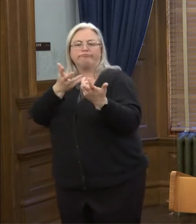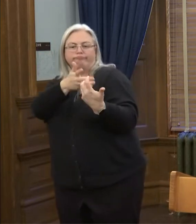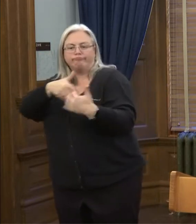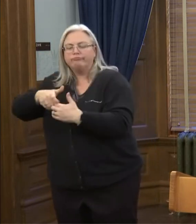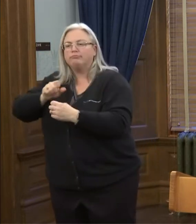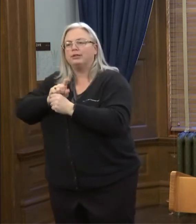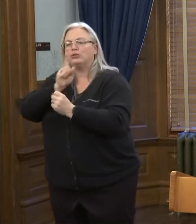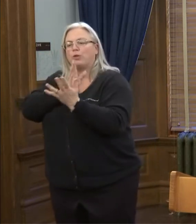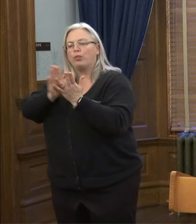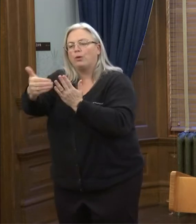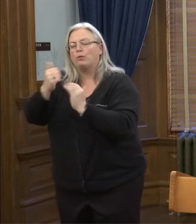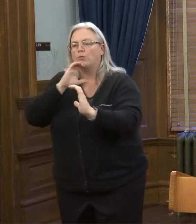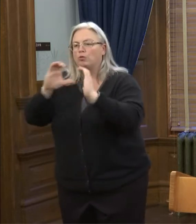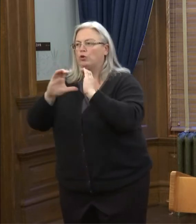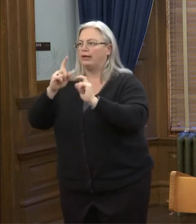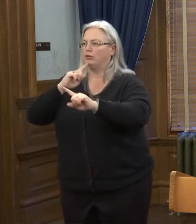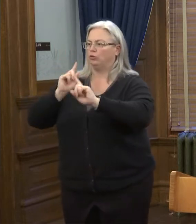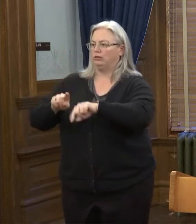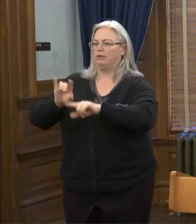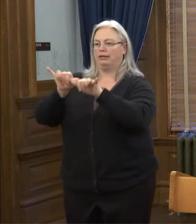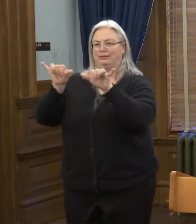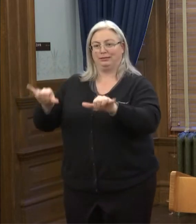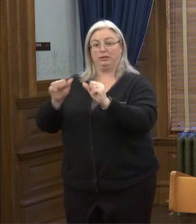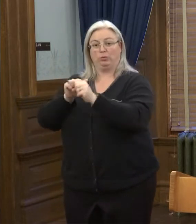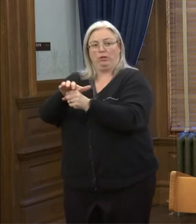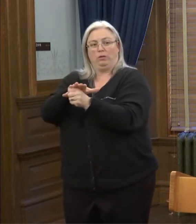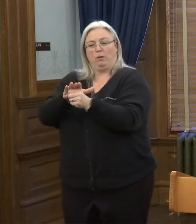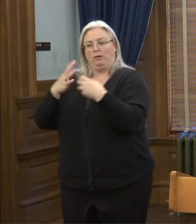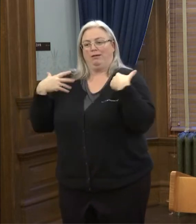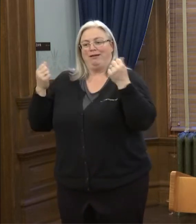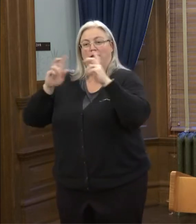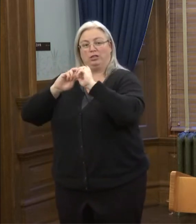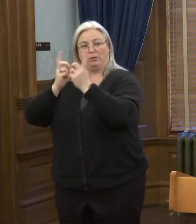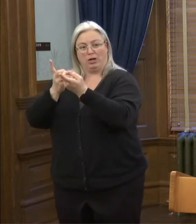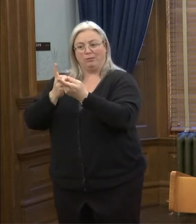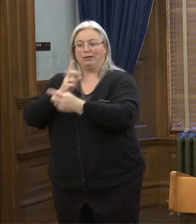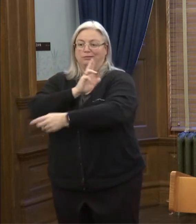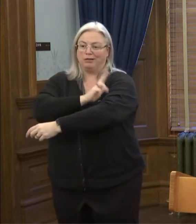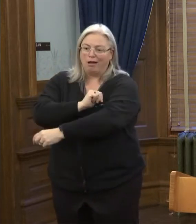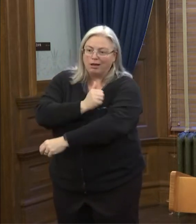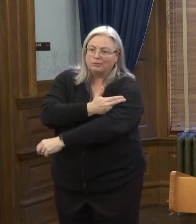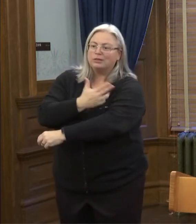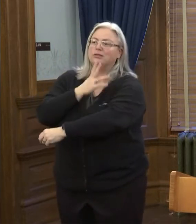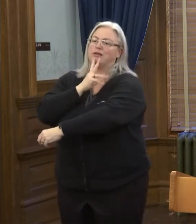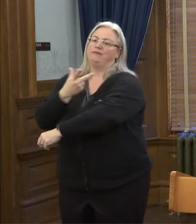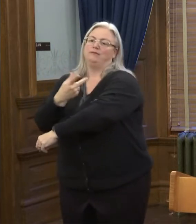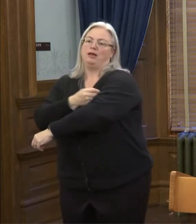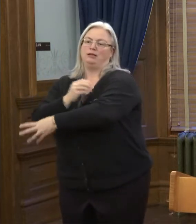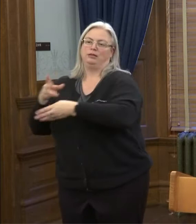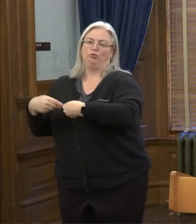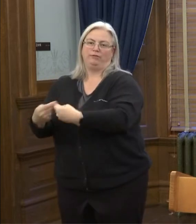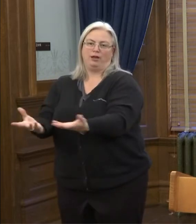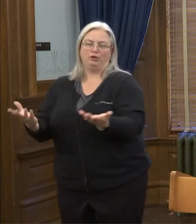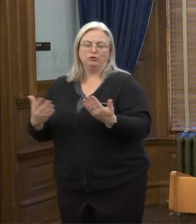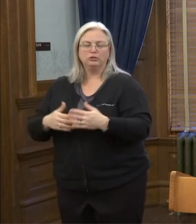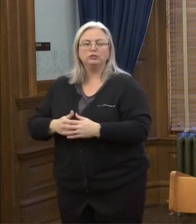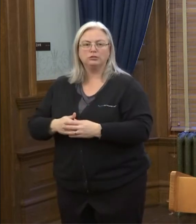thorough communication and response systems with our local health departments, hospitals, and vaccine providers.